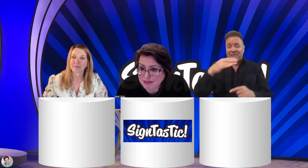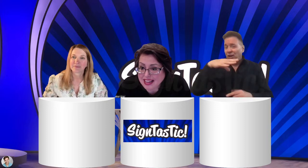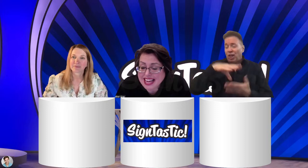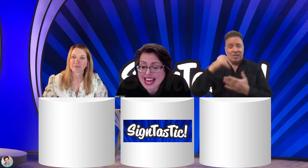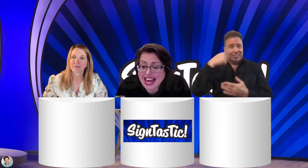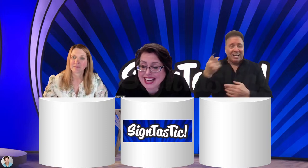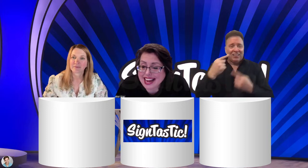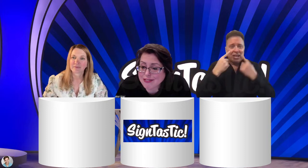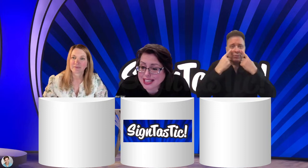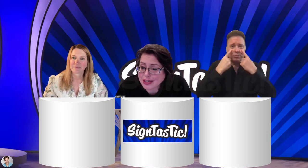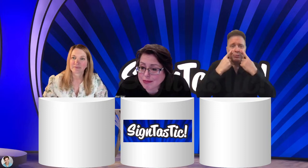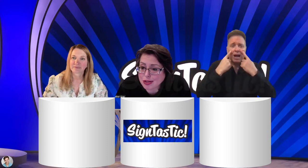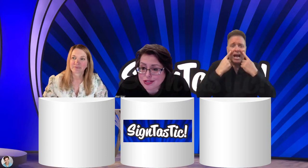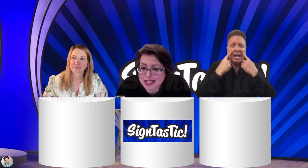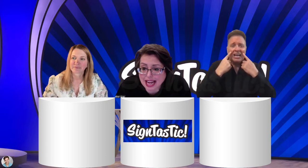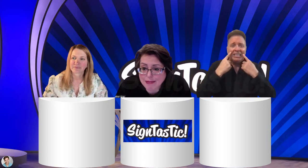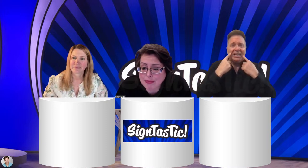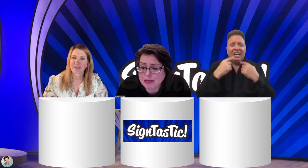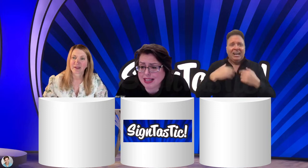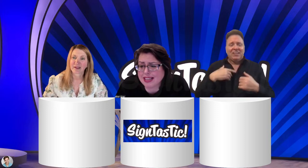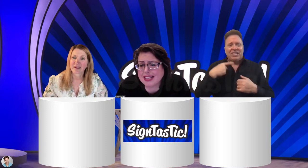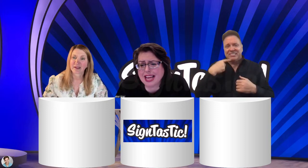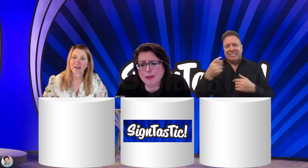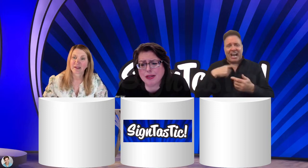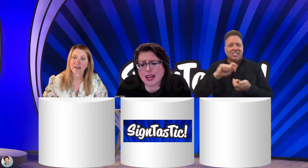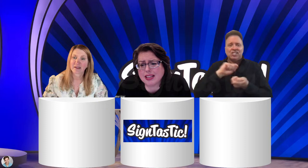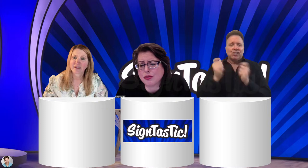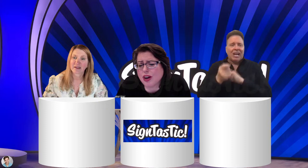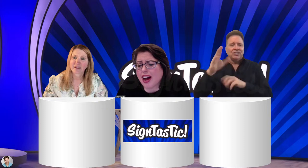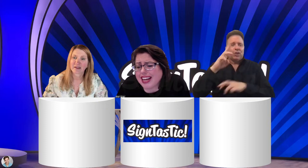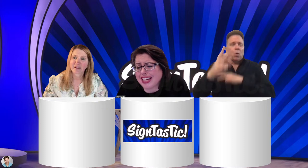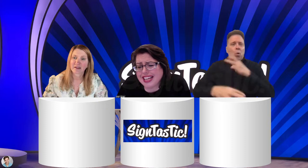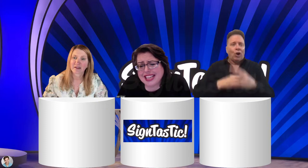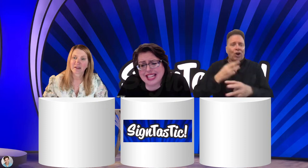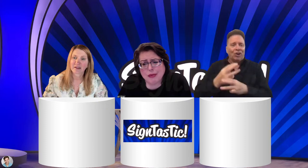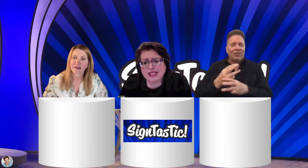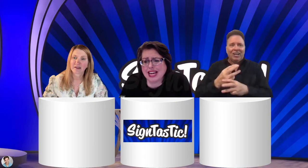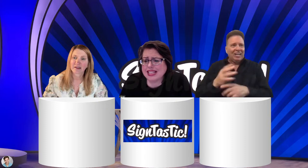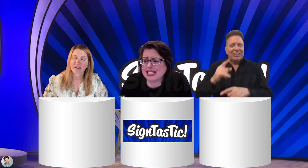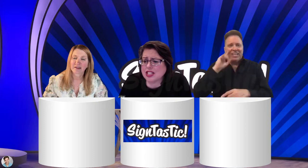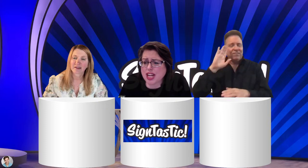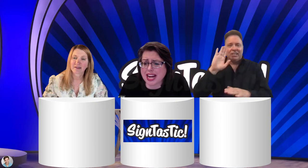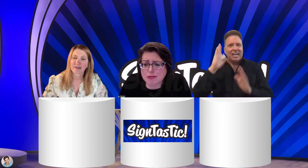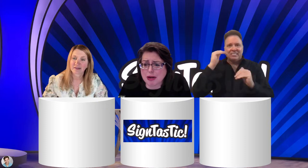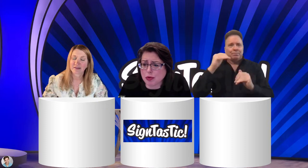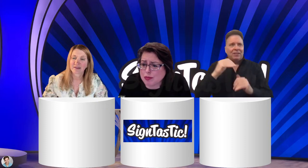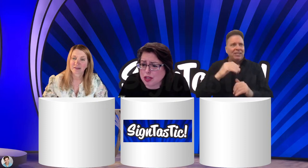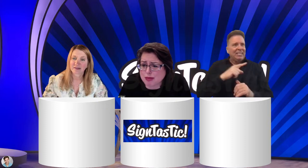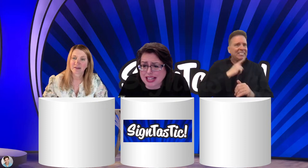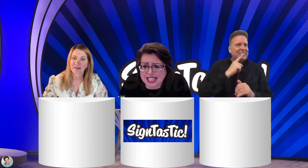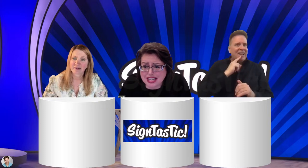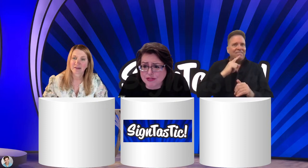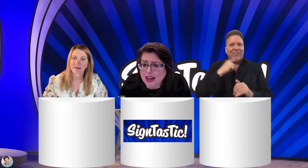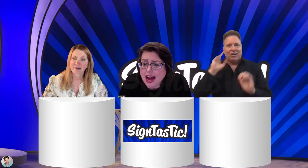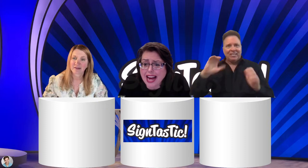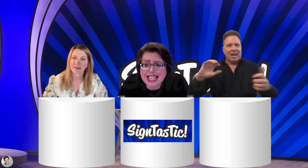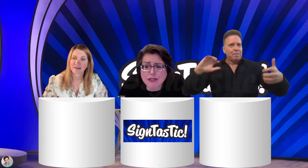and every hearing person that came up to me, they were like crying and they were saying, this has changed my world perspective. I never